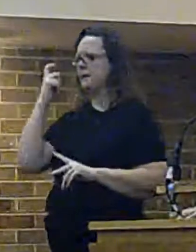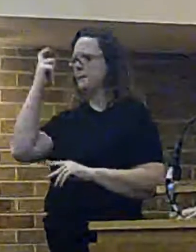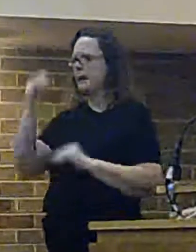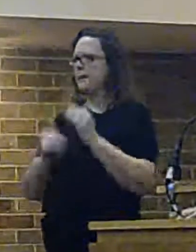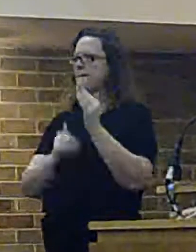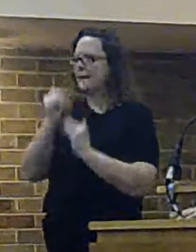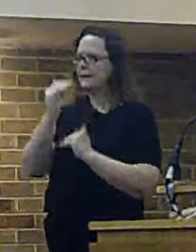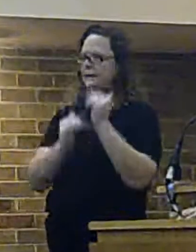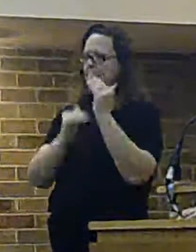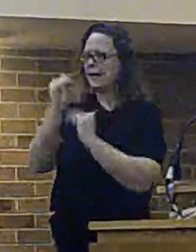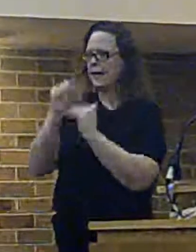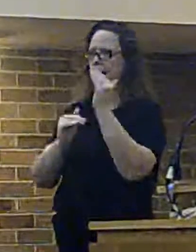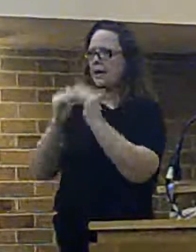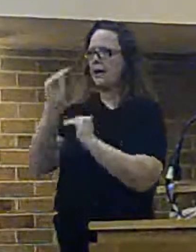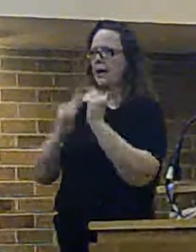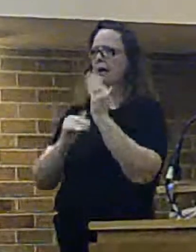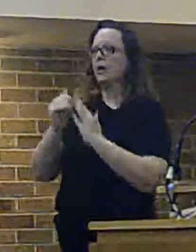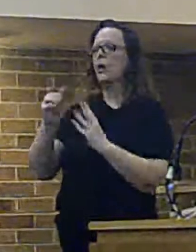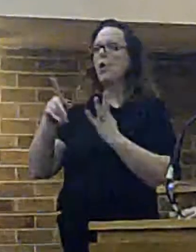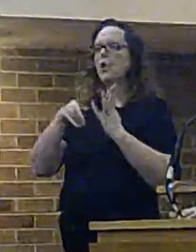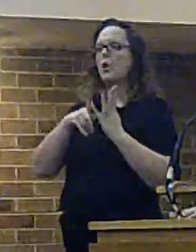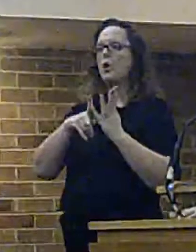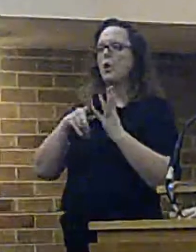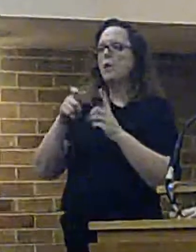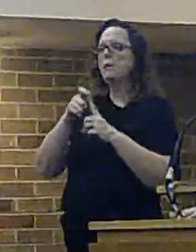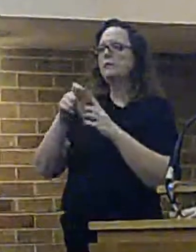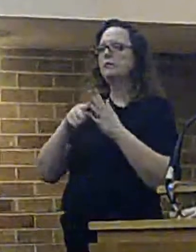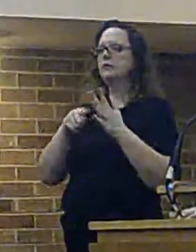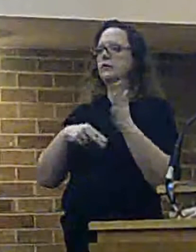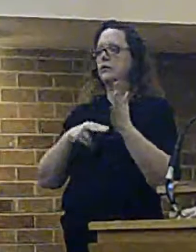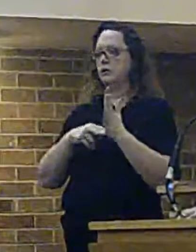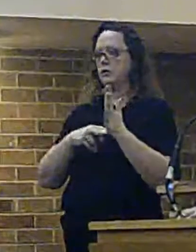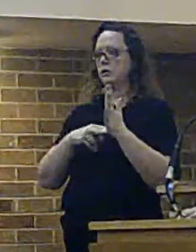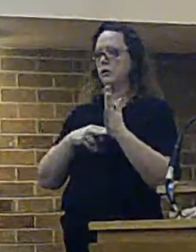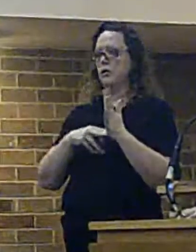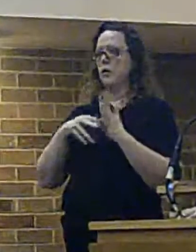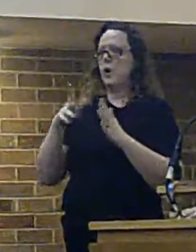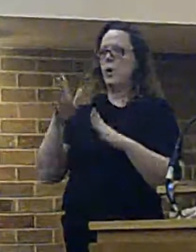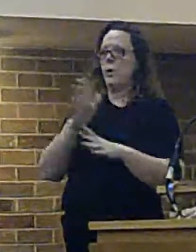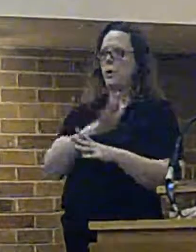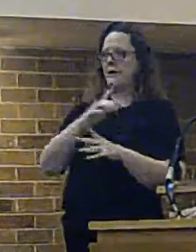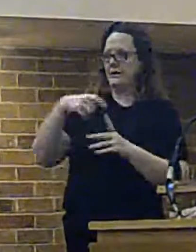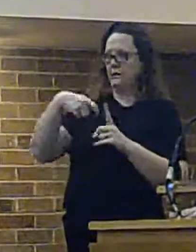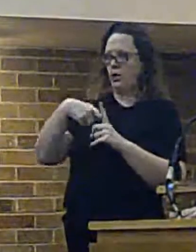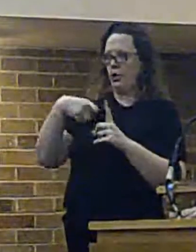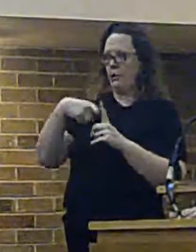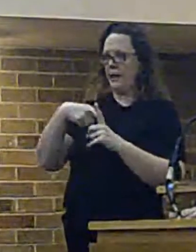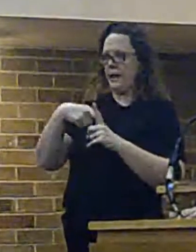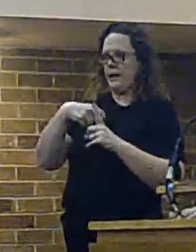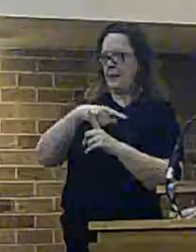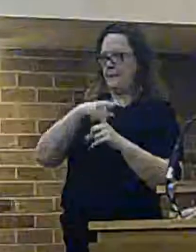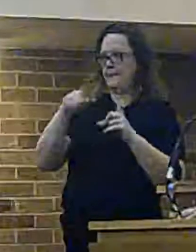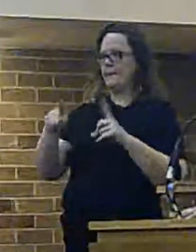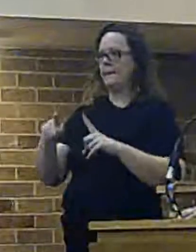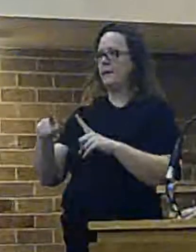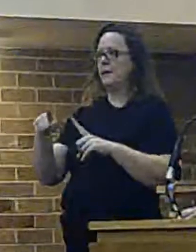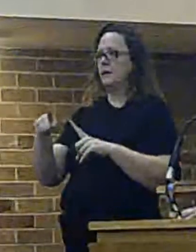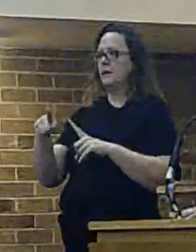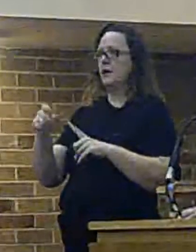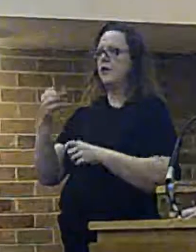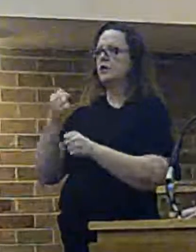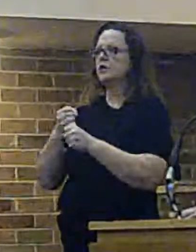Upton with West Kerby and Greaseby being the optimum location. The reasons which I'll explain as I move through the presentation.